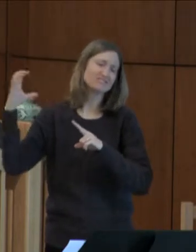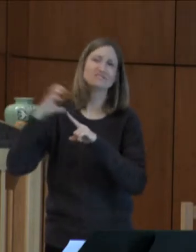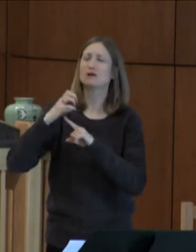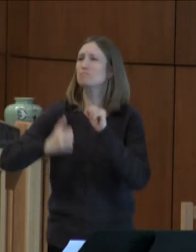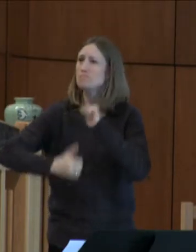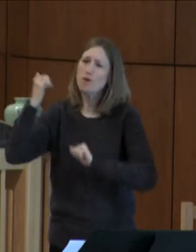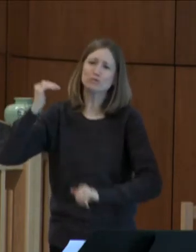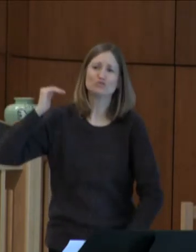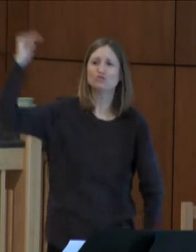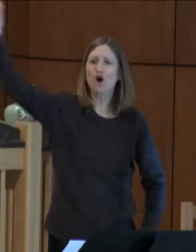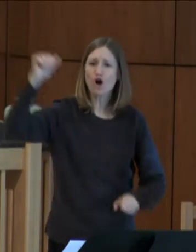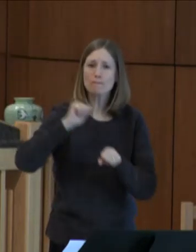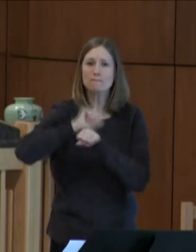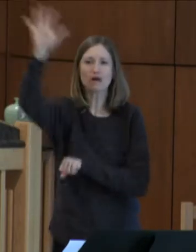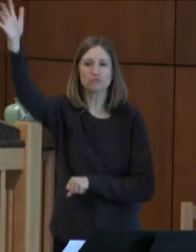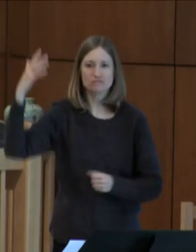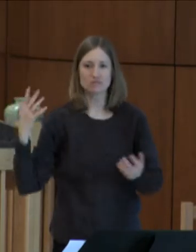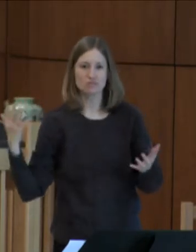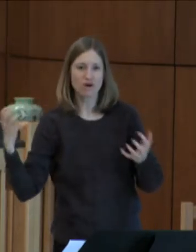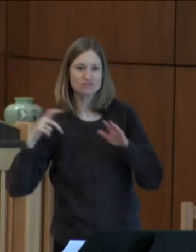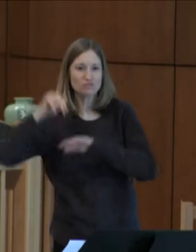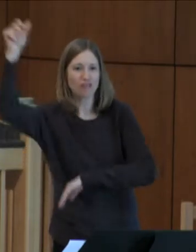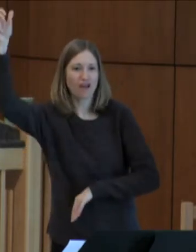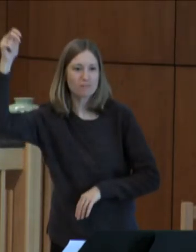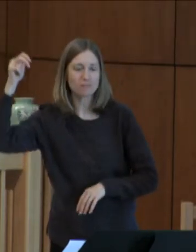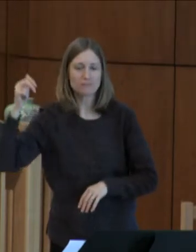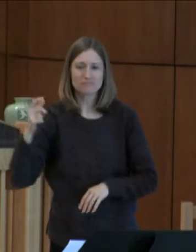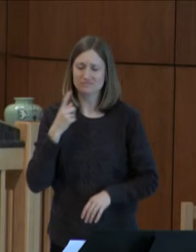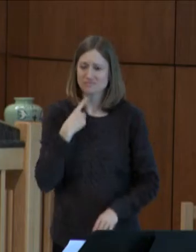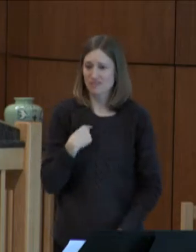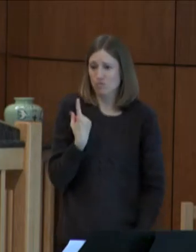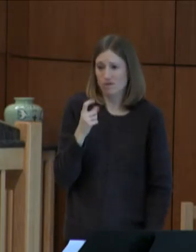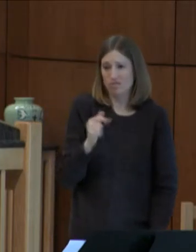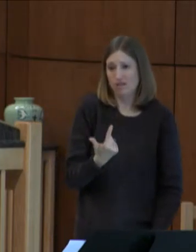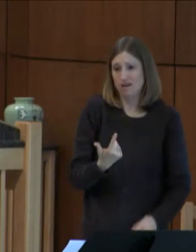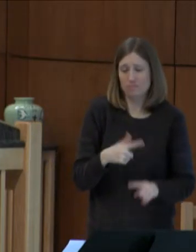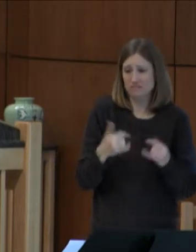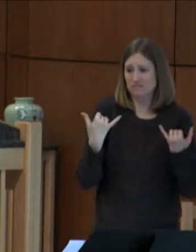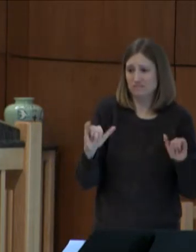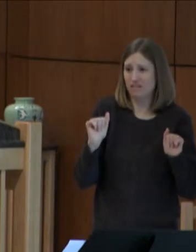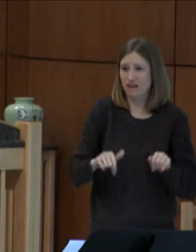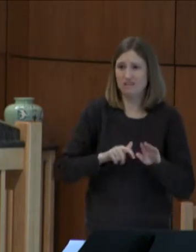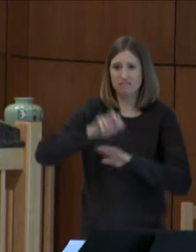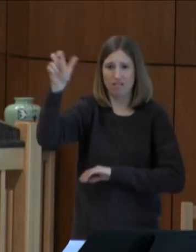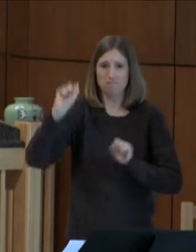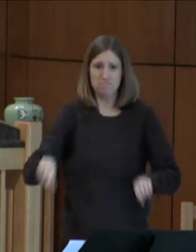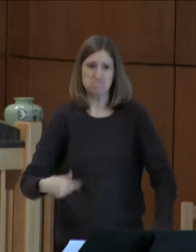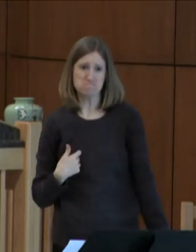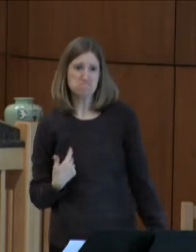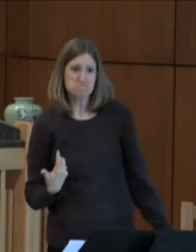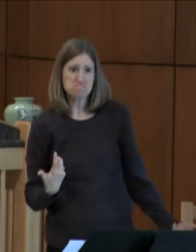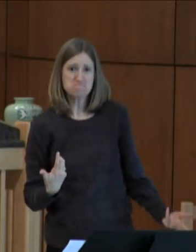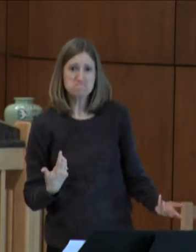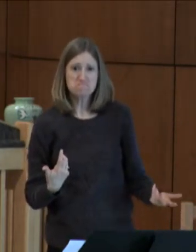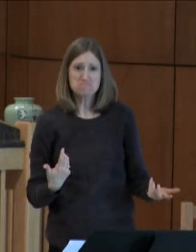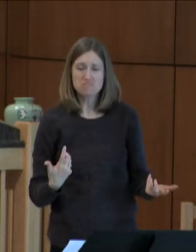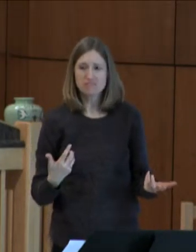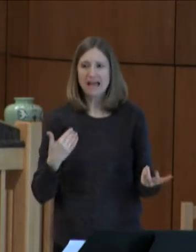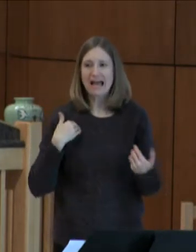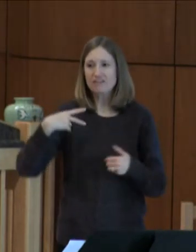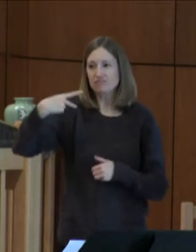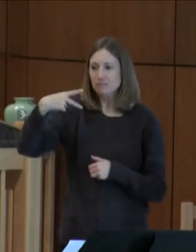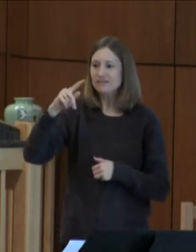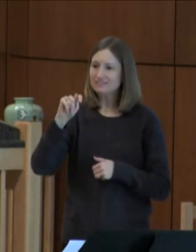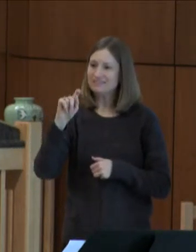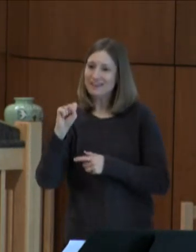in the world. He says, I have one leg, but I can climb Mount Everest. I have PTSD,